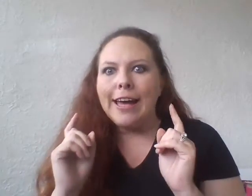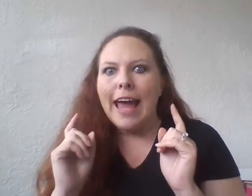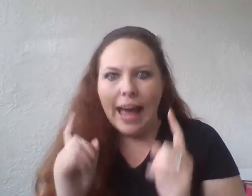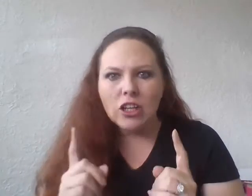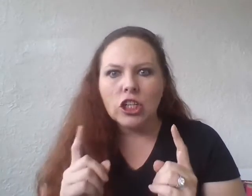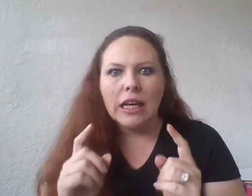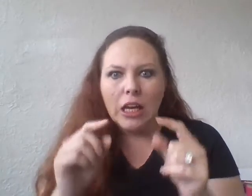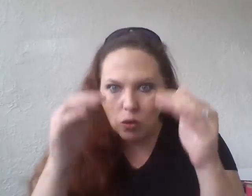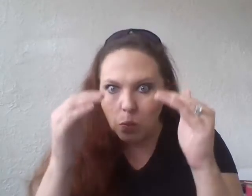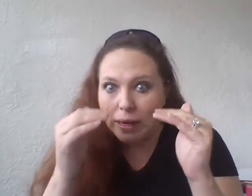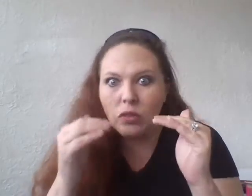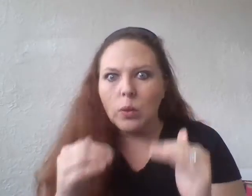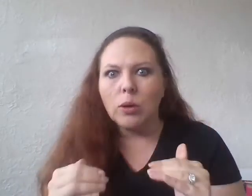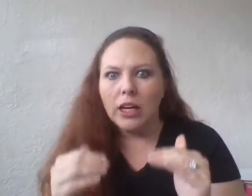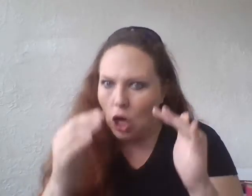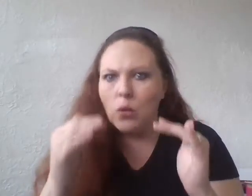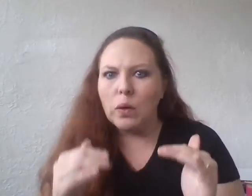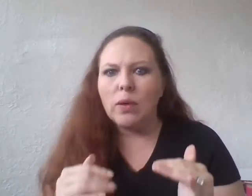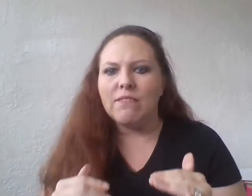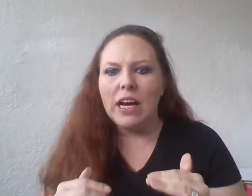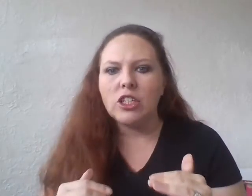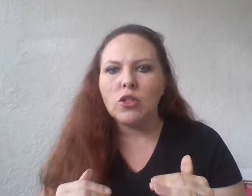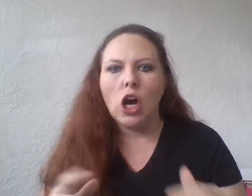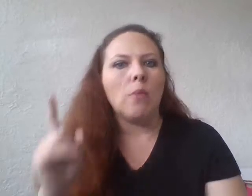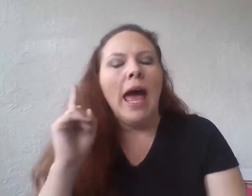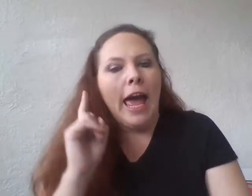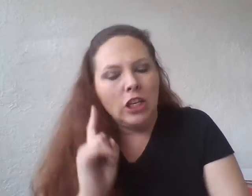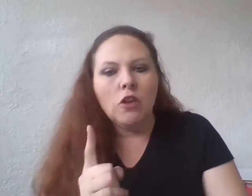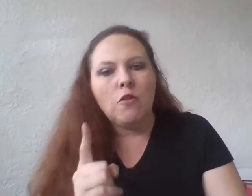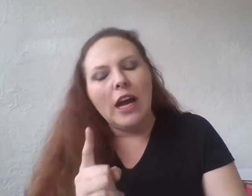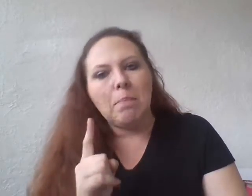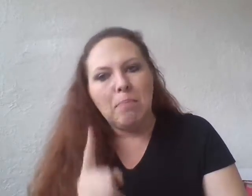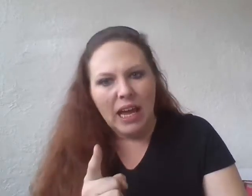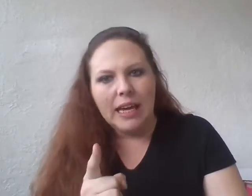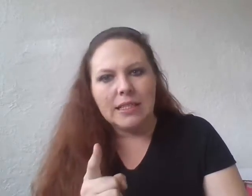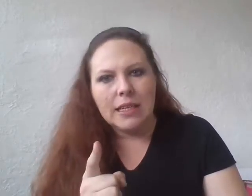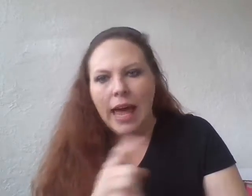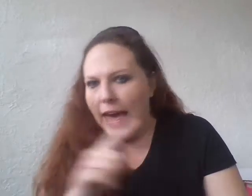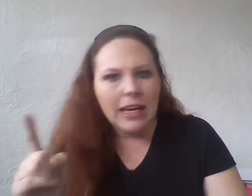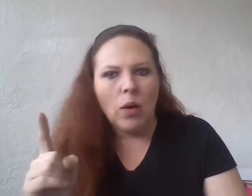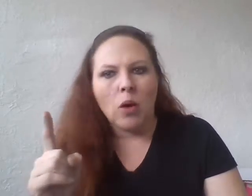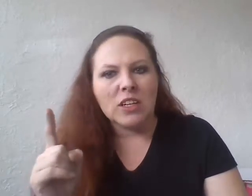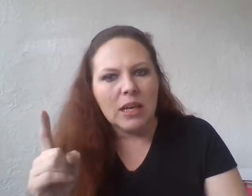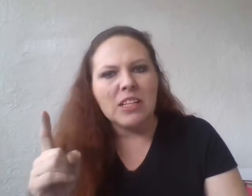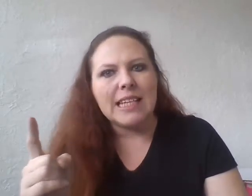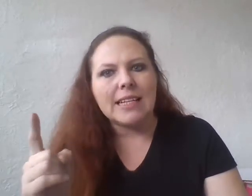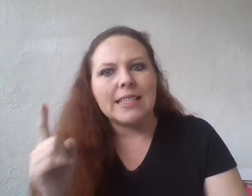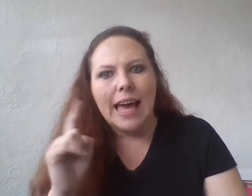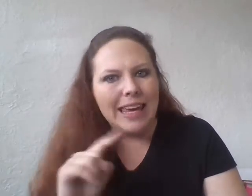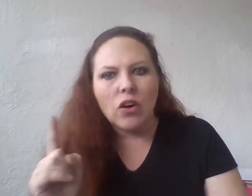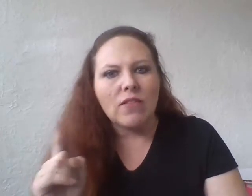actually read through it. Go through with a fine-toothed comb, and you find a place anywhere where someone says that either of